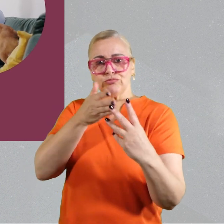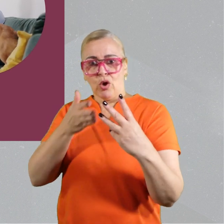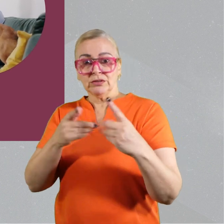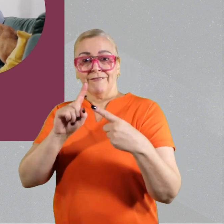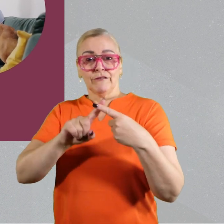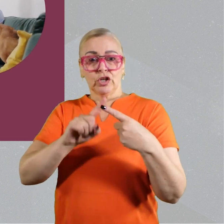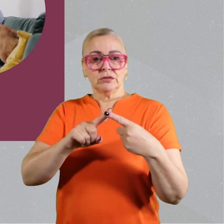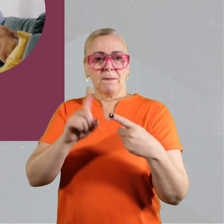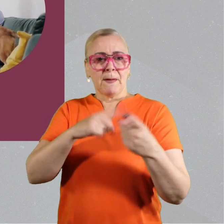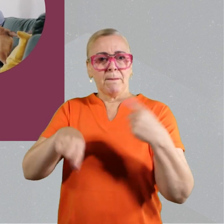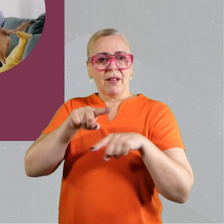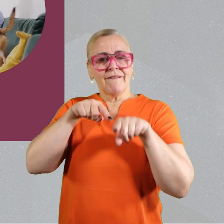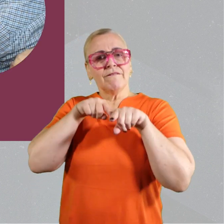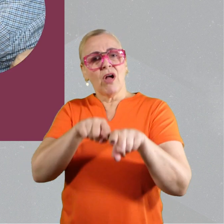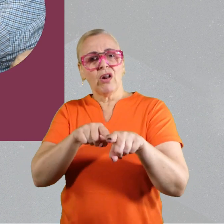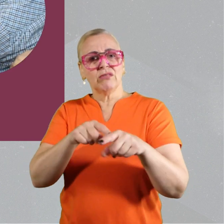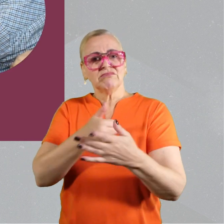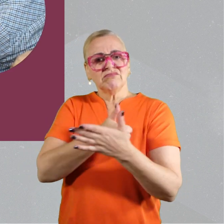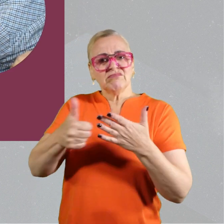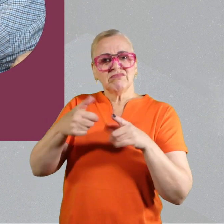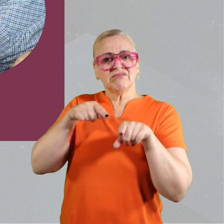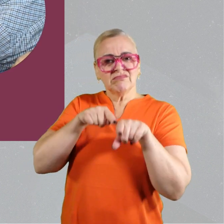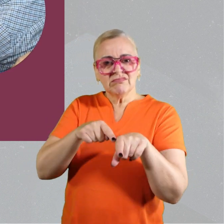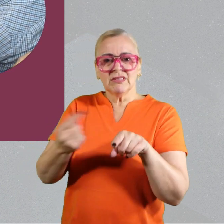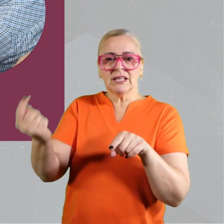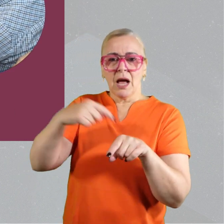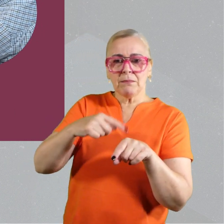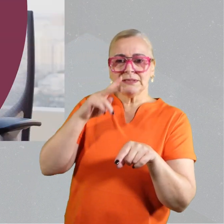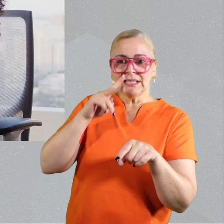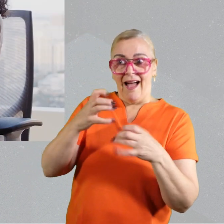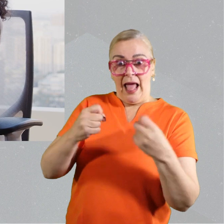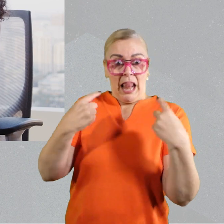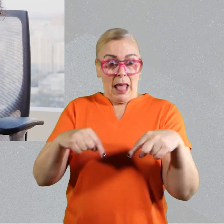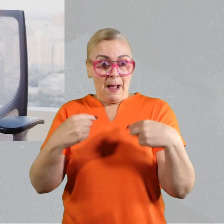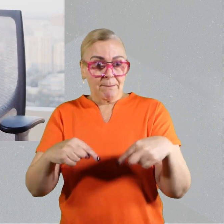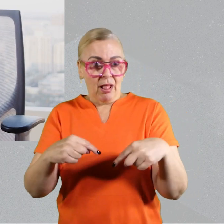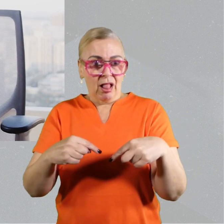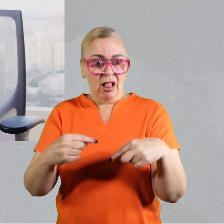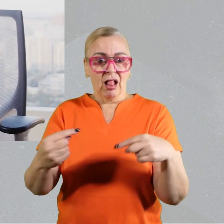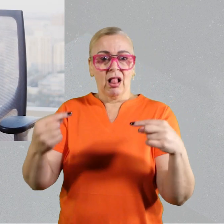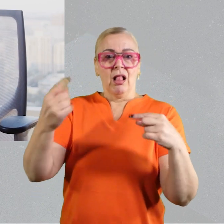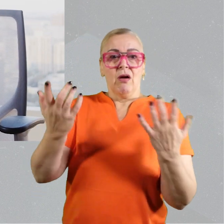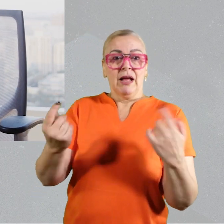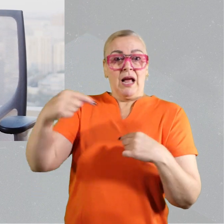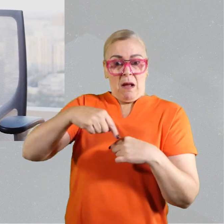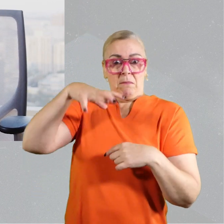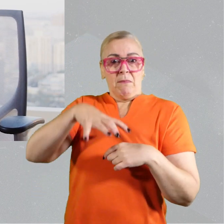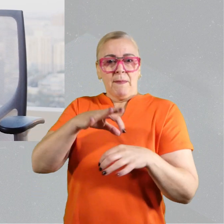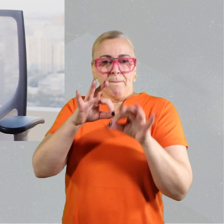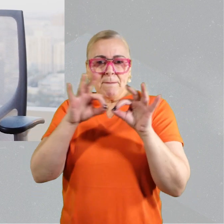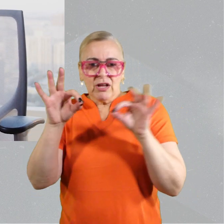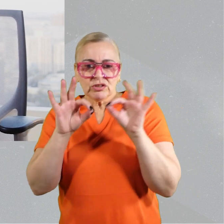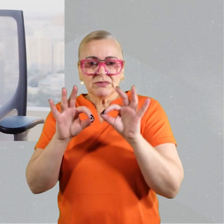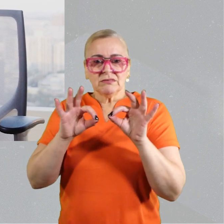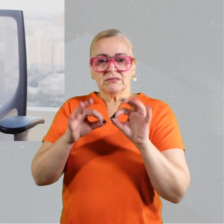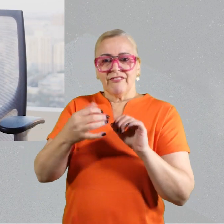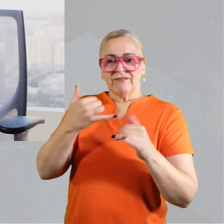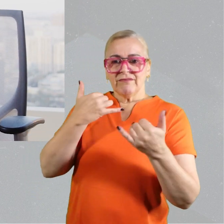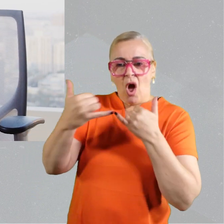a different level of decentralisation. First arm, these people are followed up in a conventional way, so they come to site to see whether they're